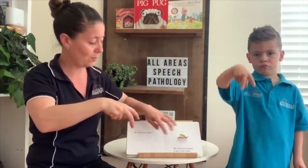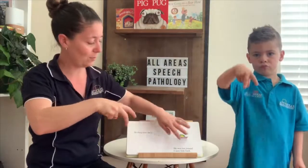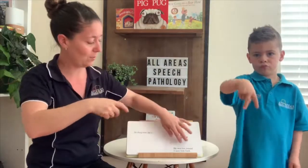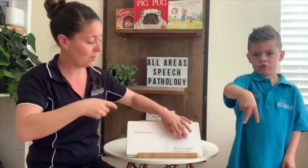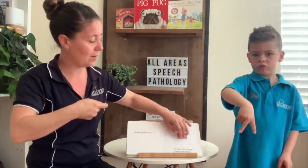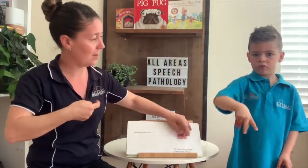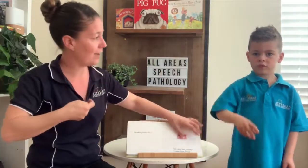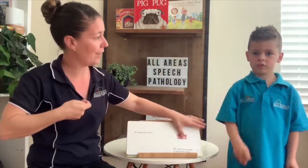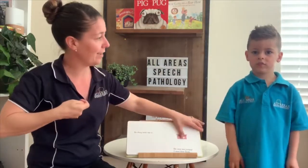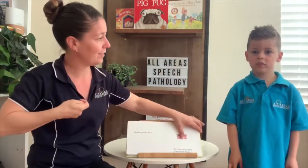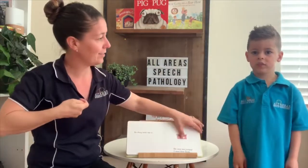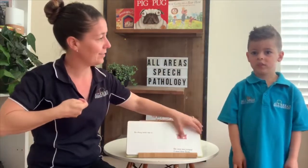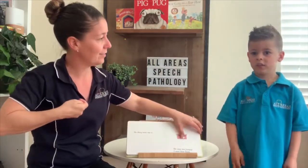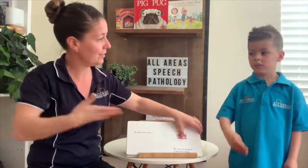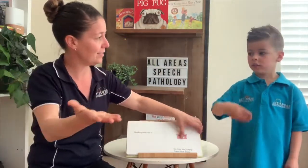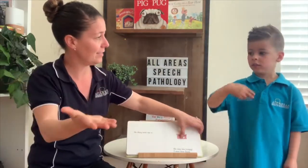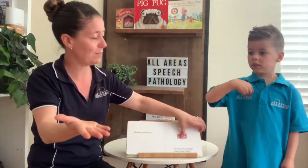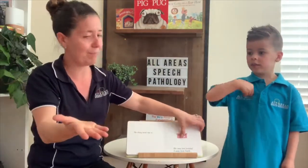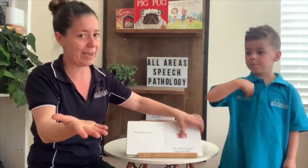I sent him back.